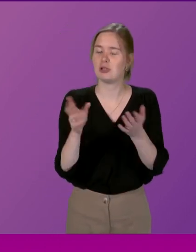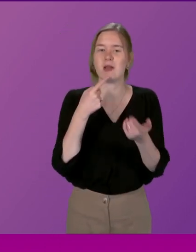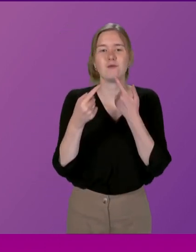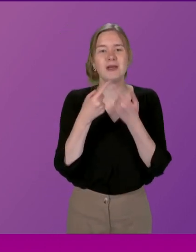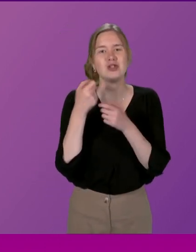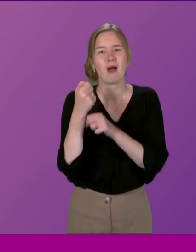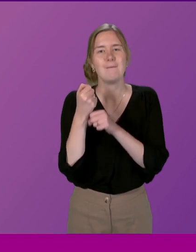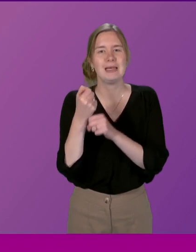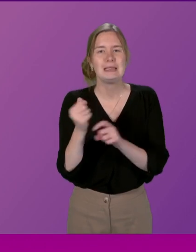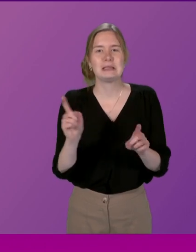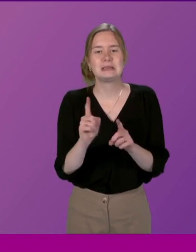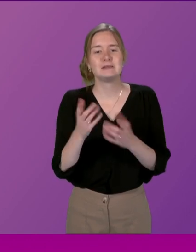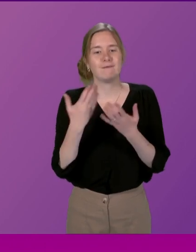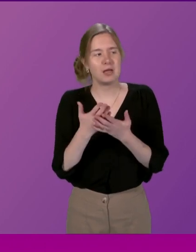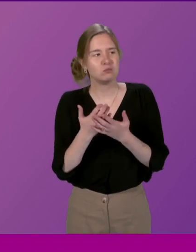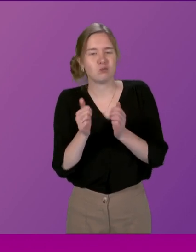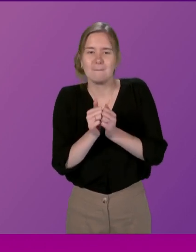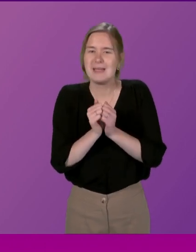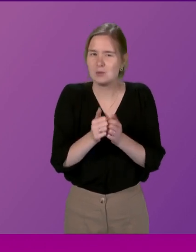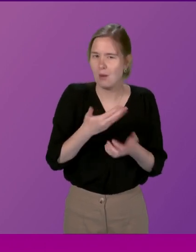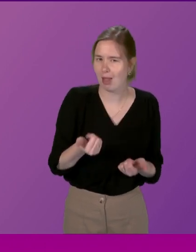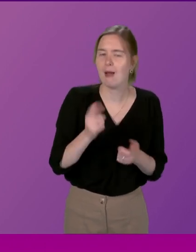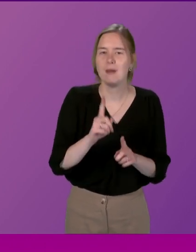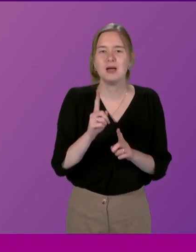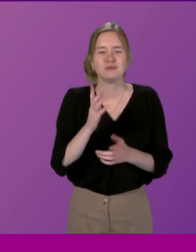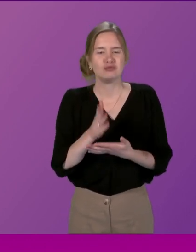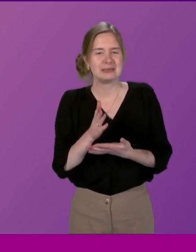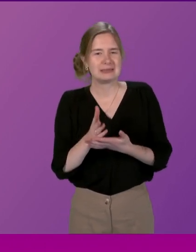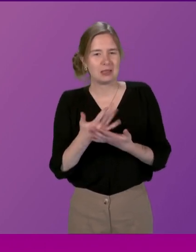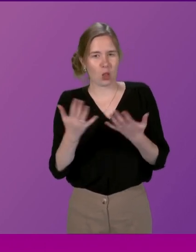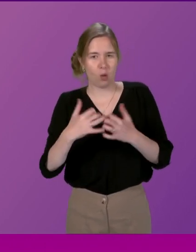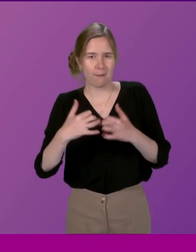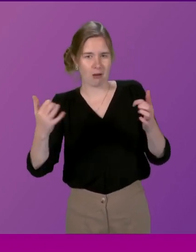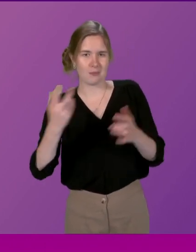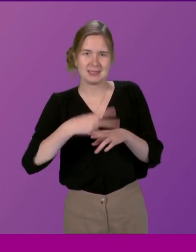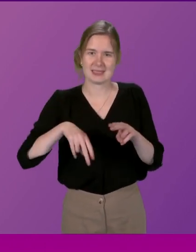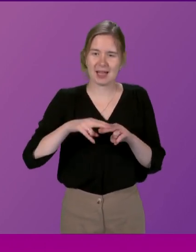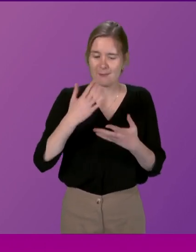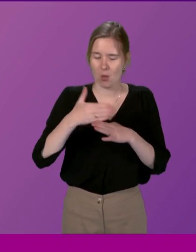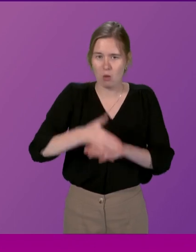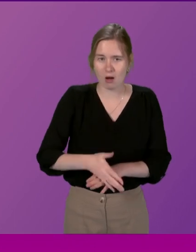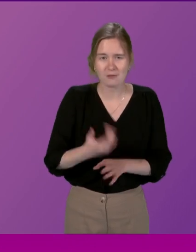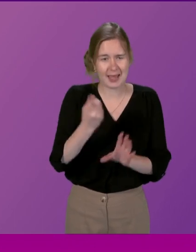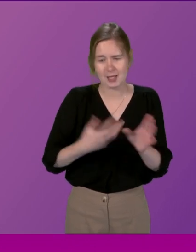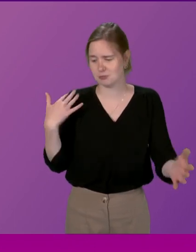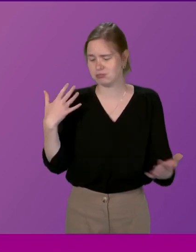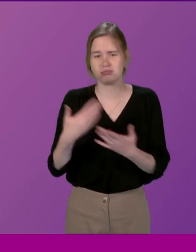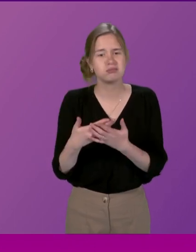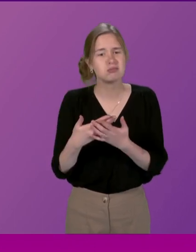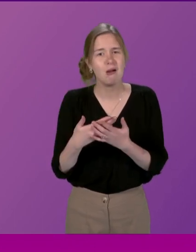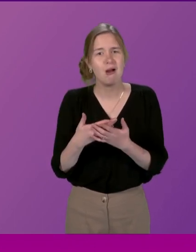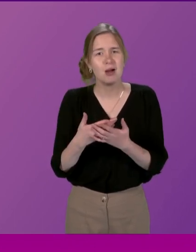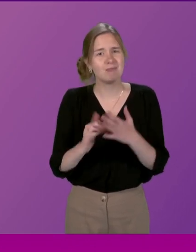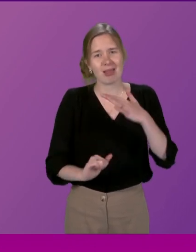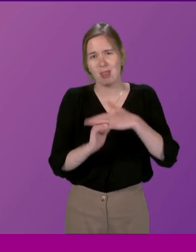campaign is certainly well meaning but I do think this is exactly what a lot of parliament staff have been working on for a number of years and again